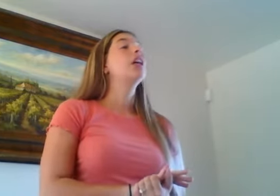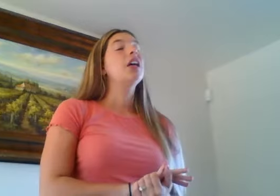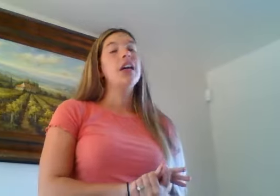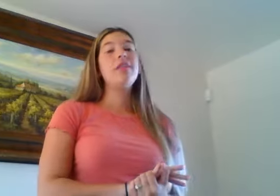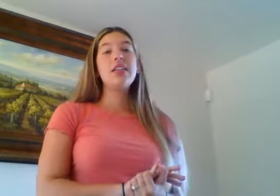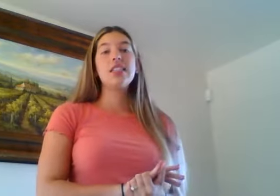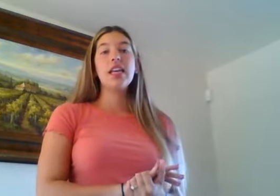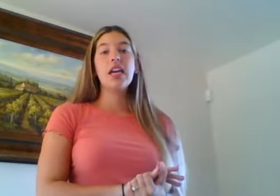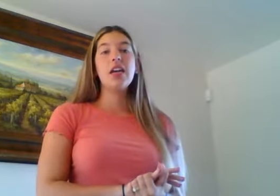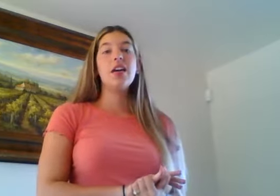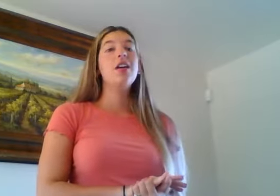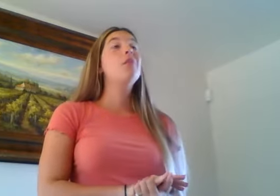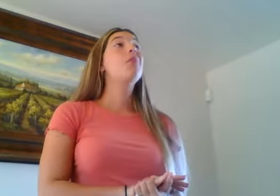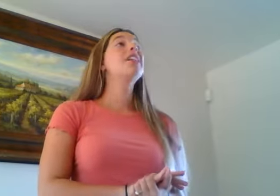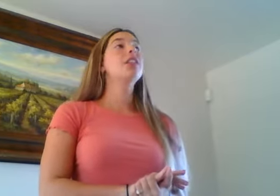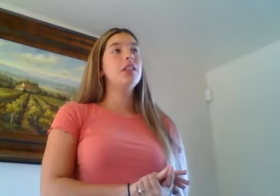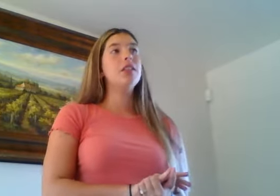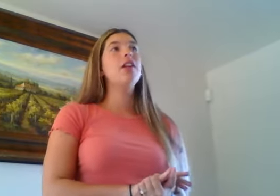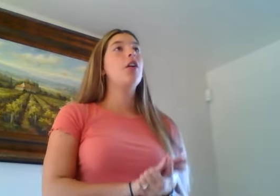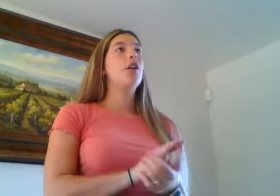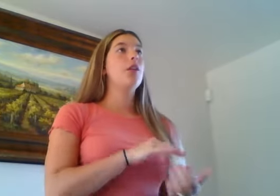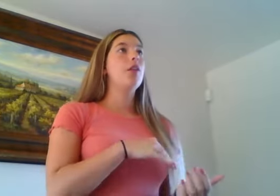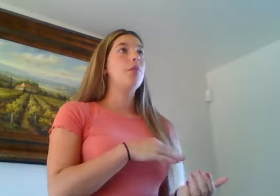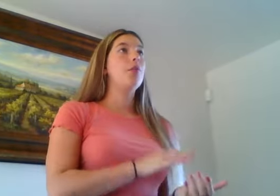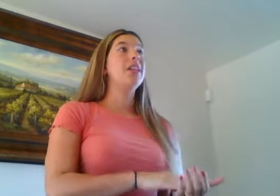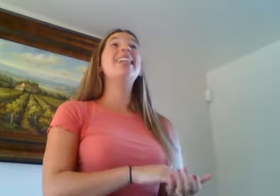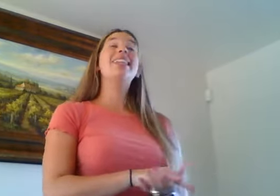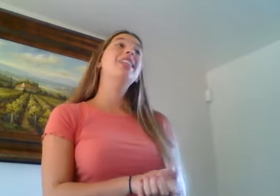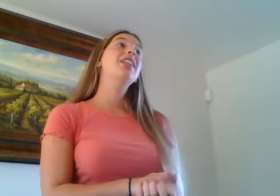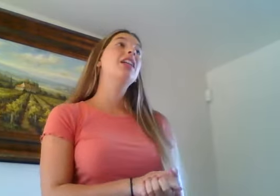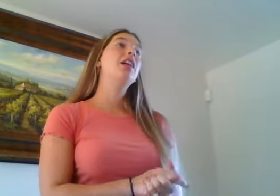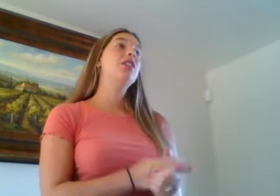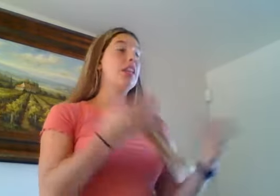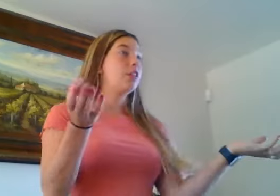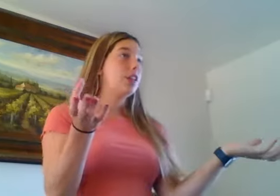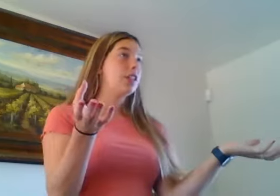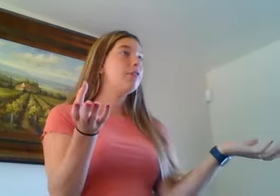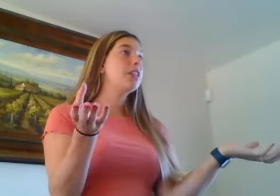If I say present or present, can you hear the difference?